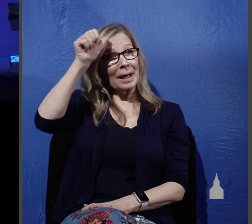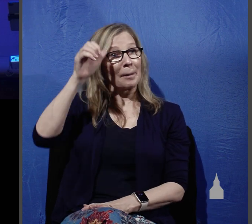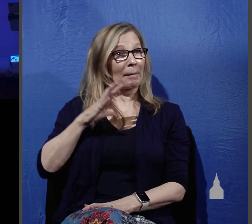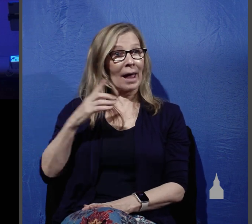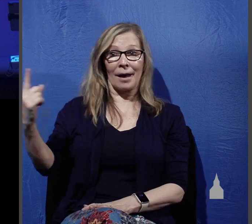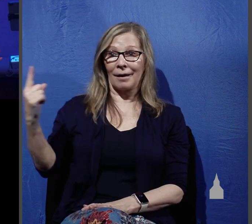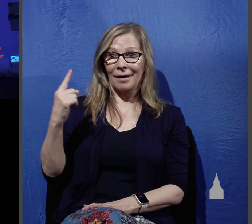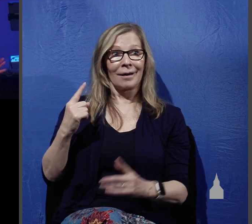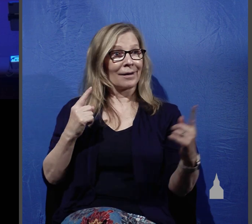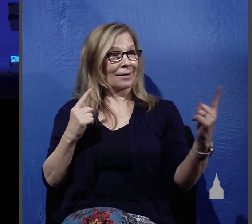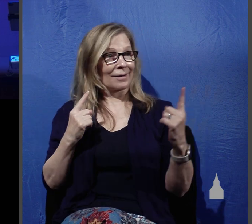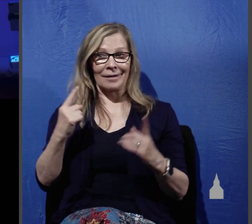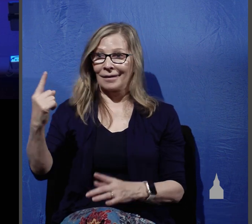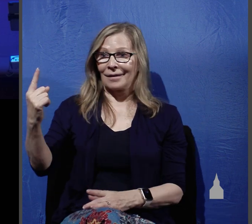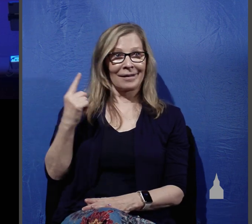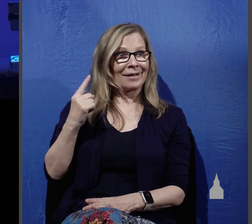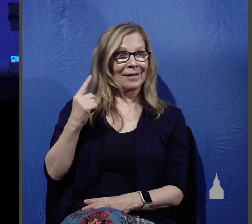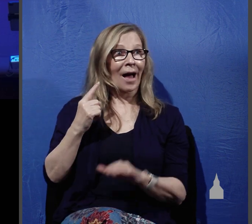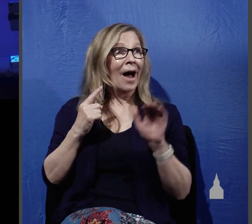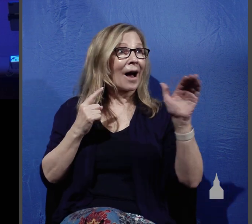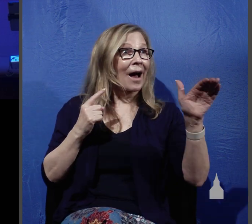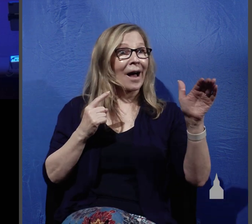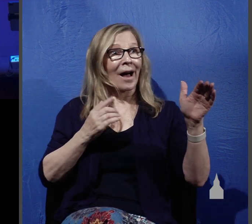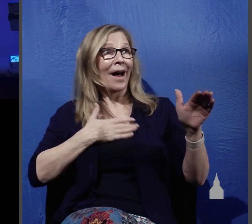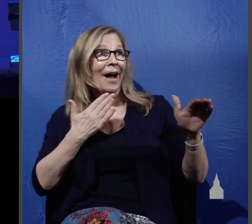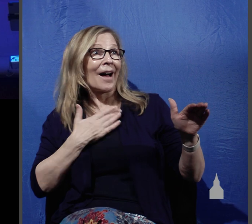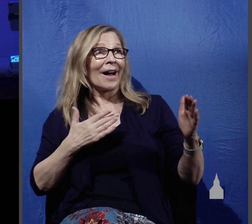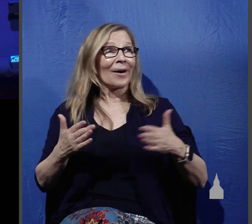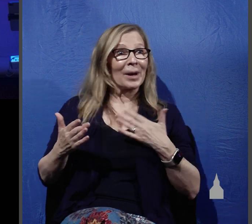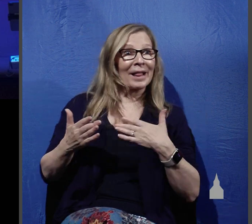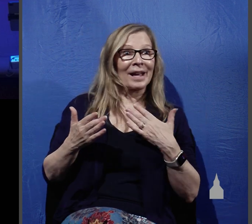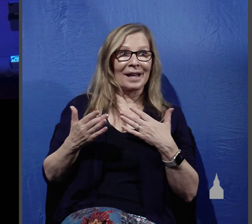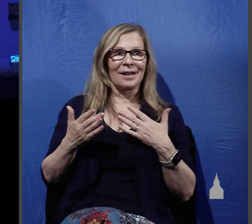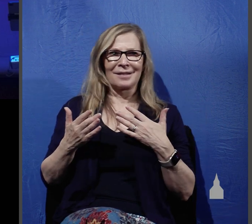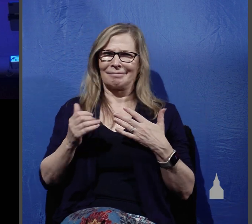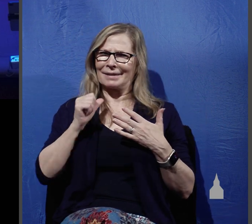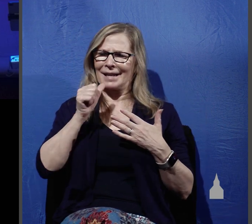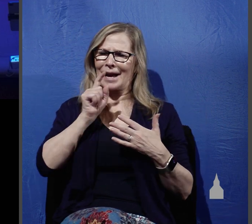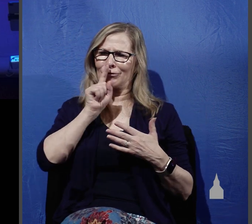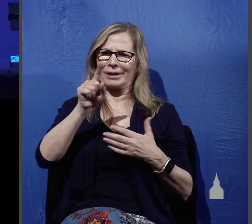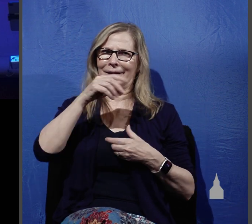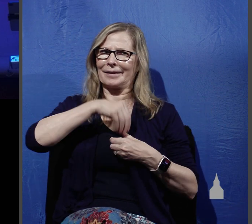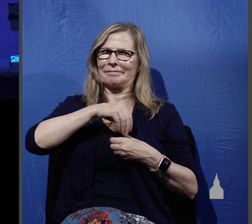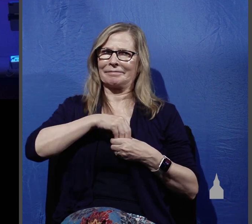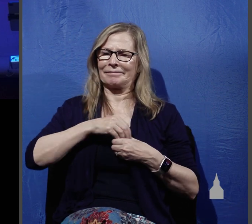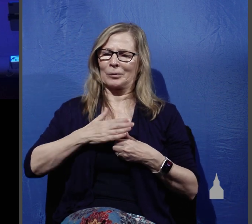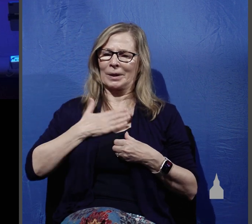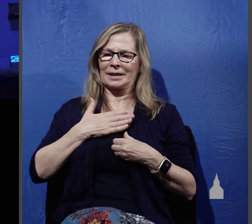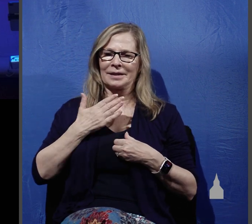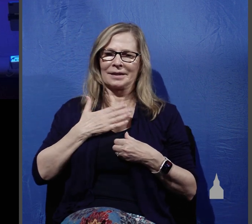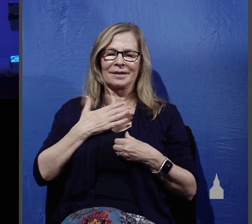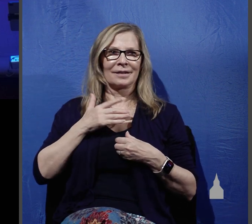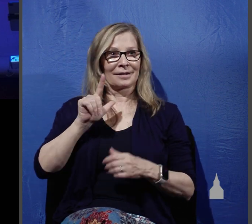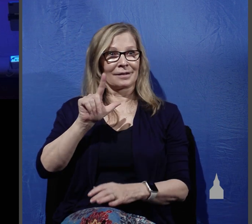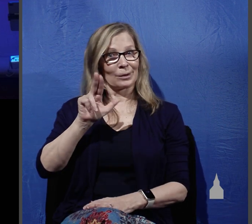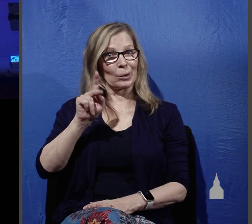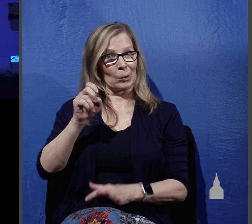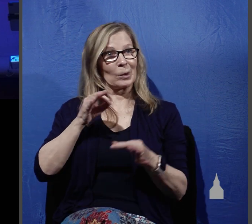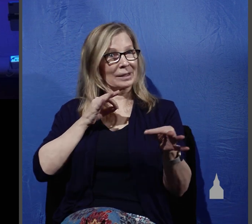committed loyal followers of Christ. See, Luke is the only gospel writer to tell us about Jesus sending out these